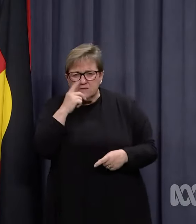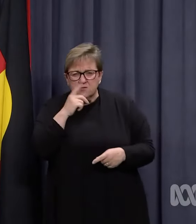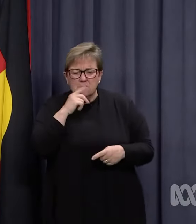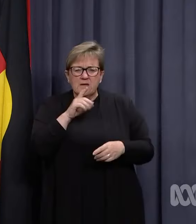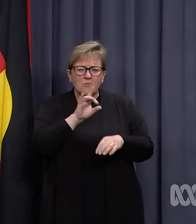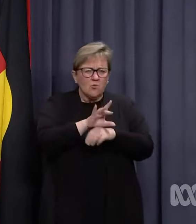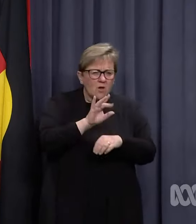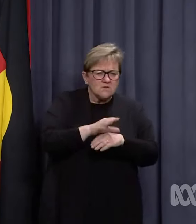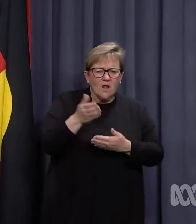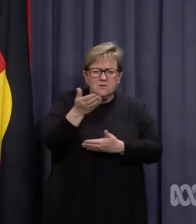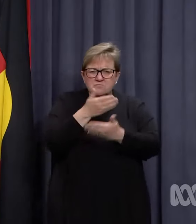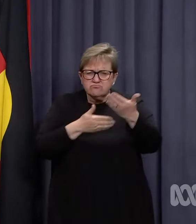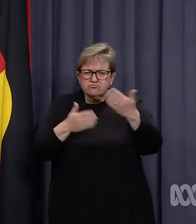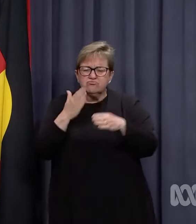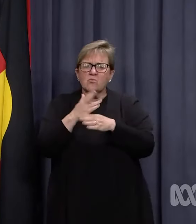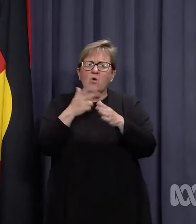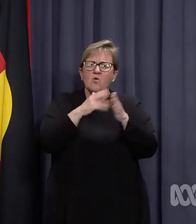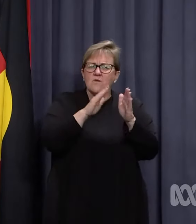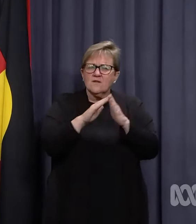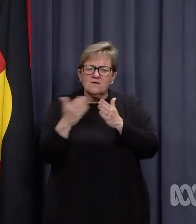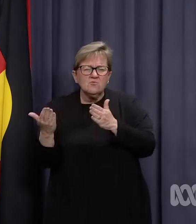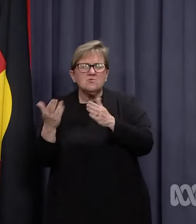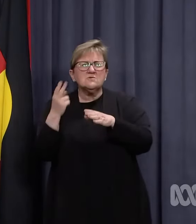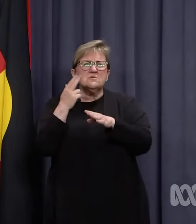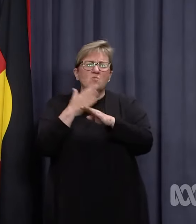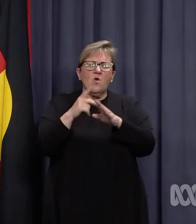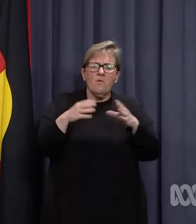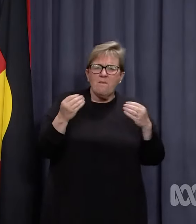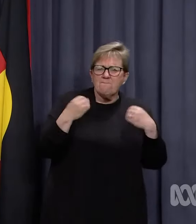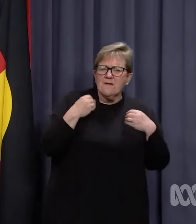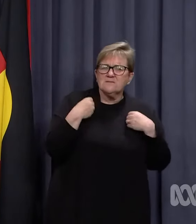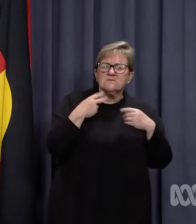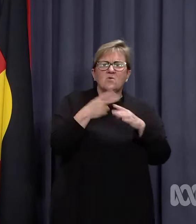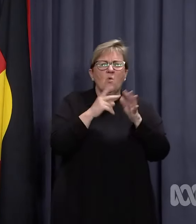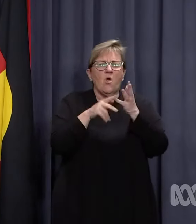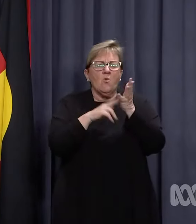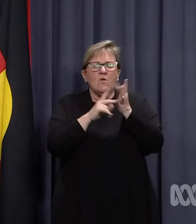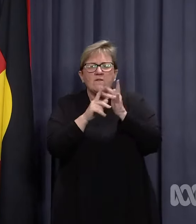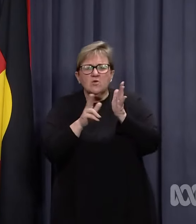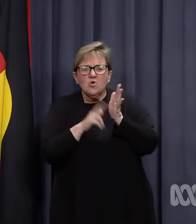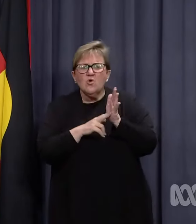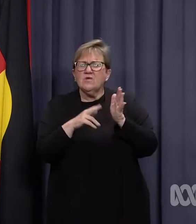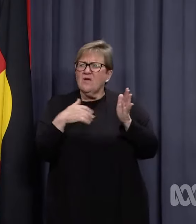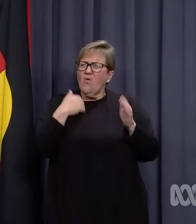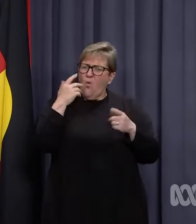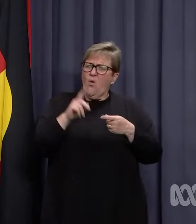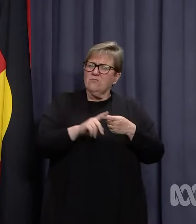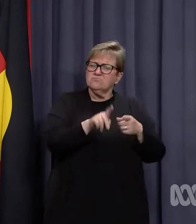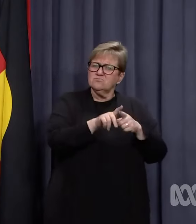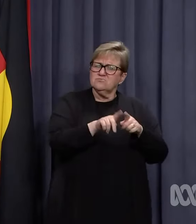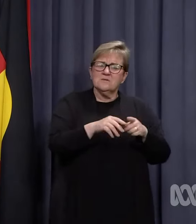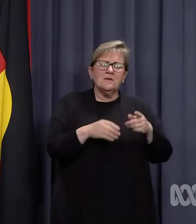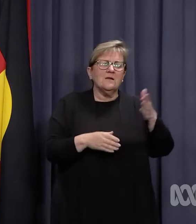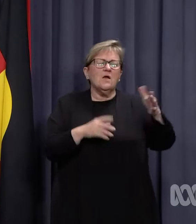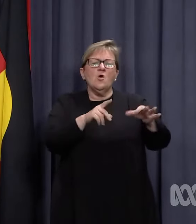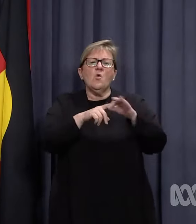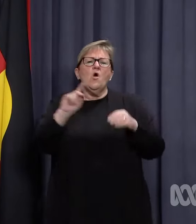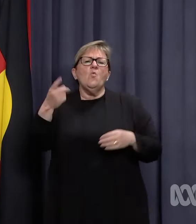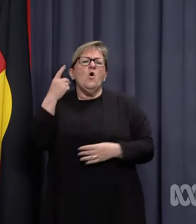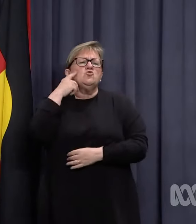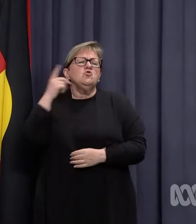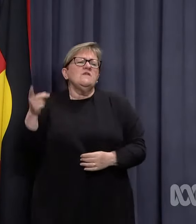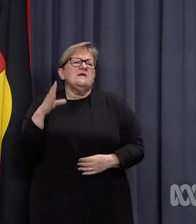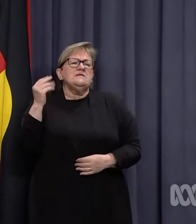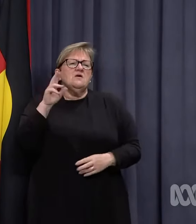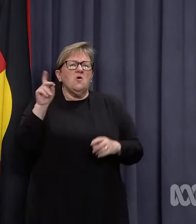consulting, working with the community, working with the business sector, working with unions and that's what we will continue to do. What do you think about someone